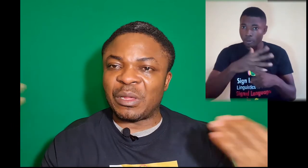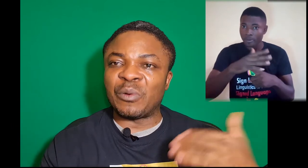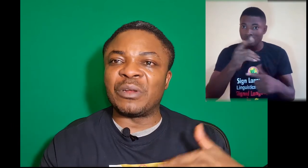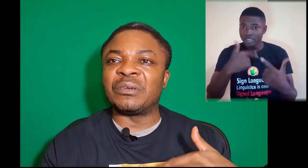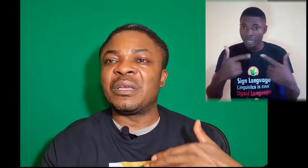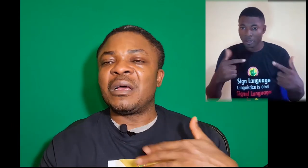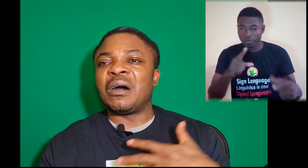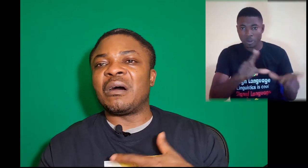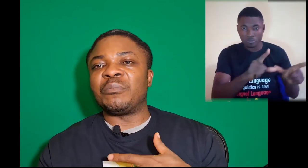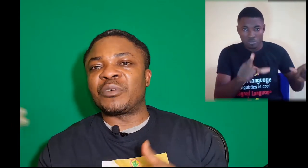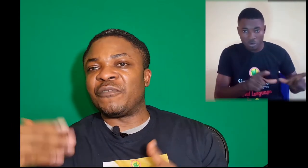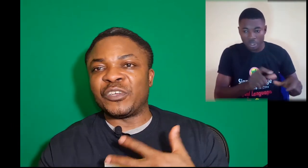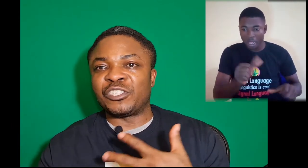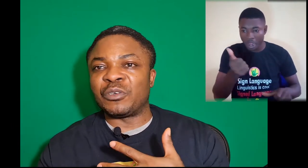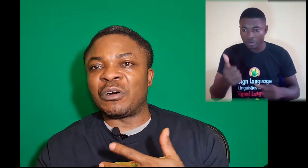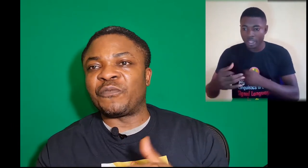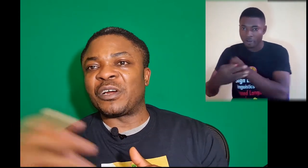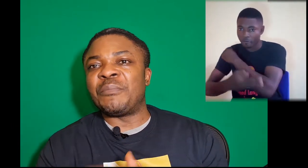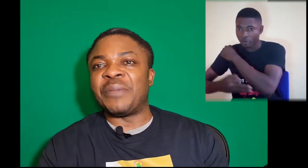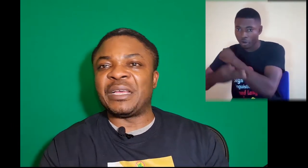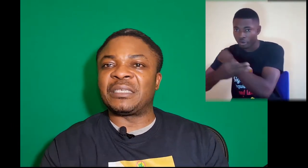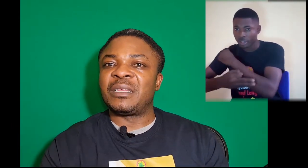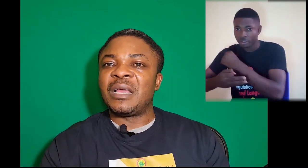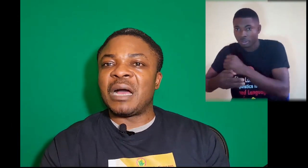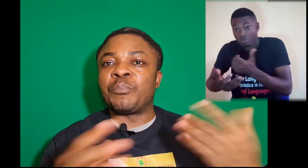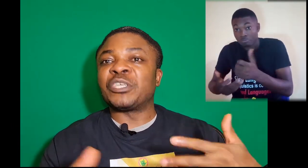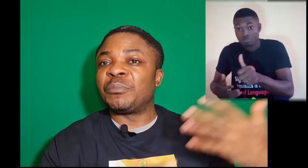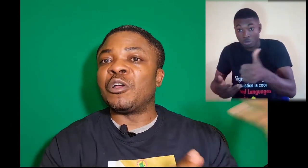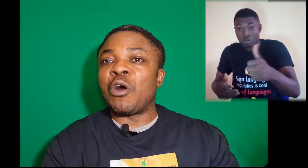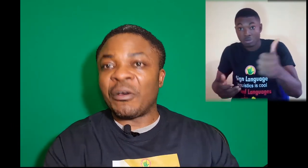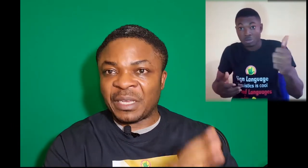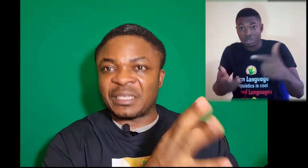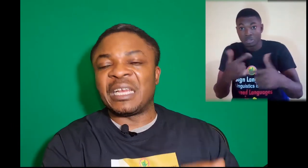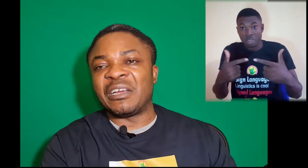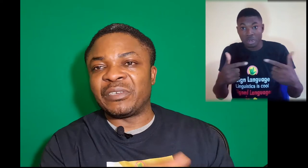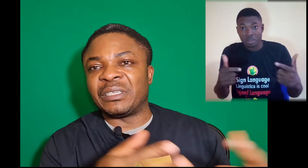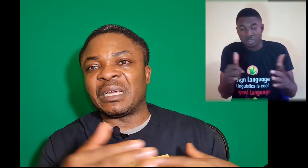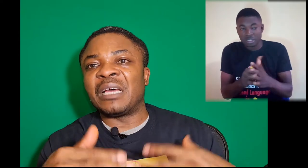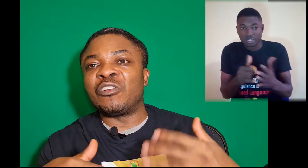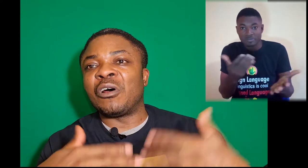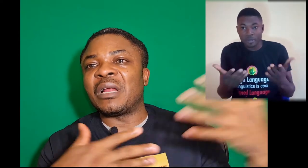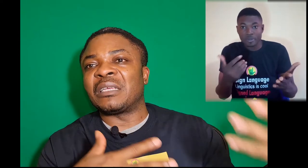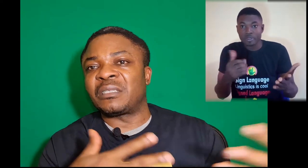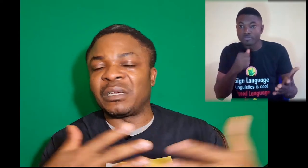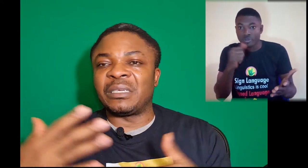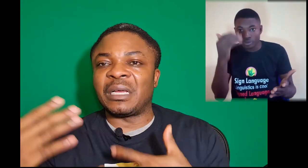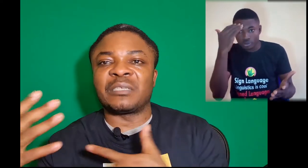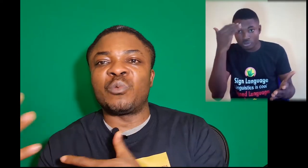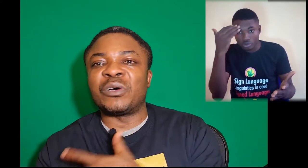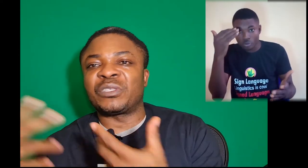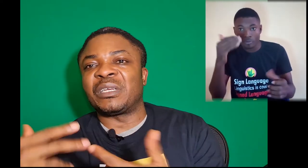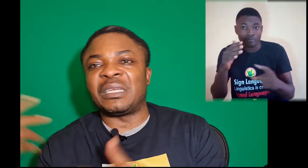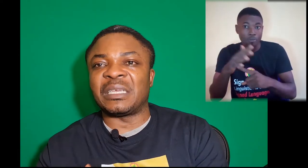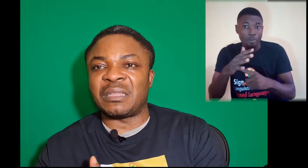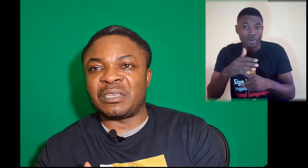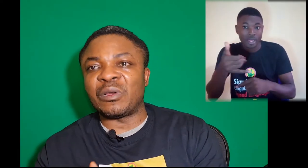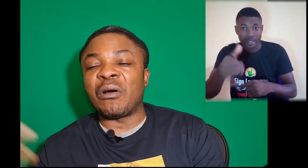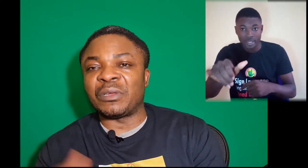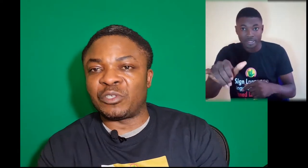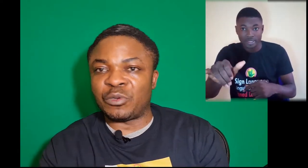the other one, um, conventional or foreign base and possibly other sign languages that are not as studied as well studied as these other two,